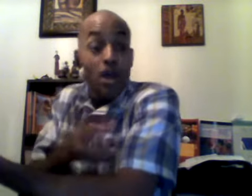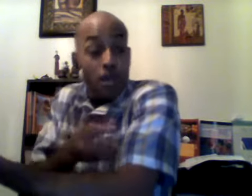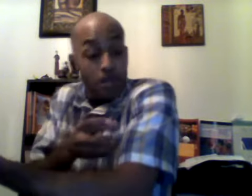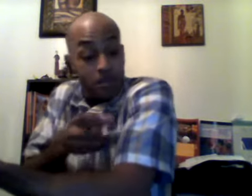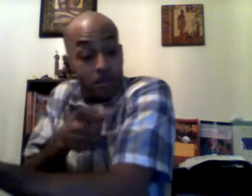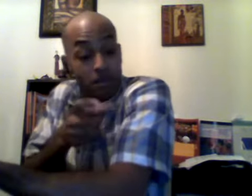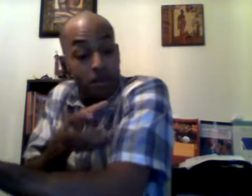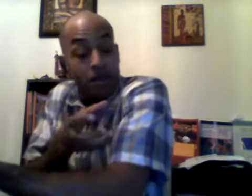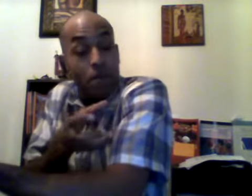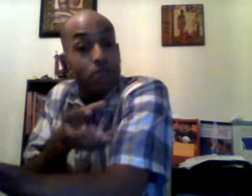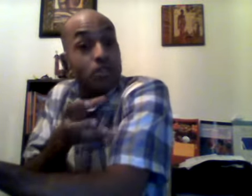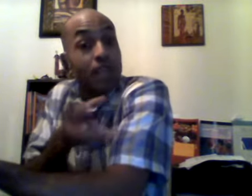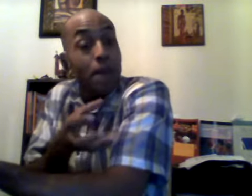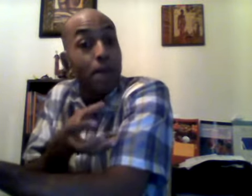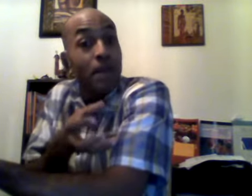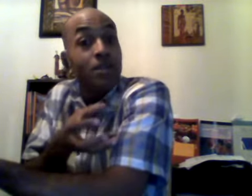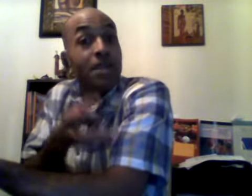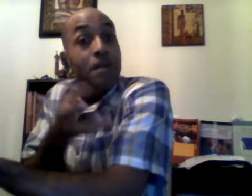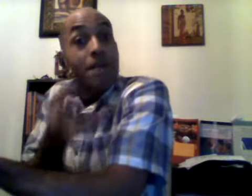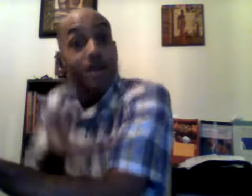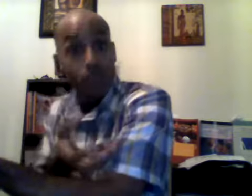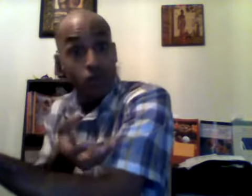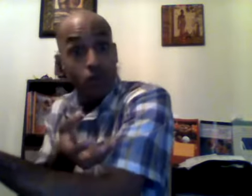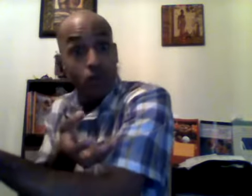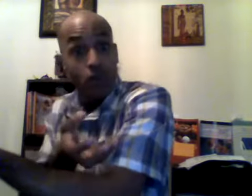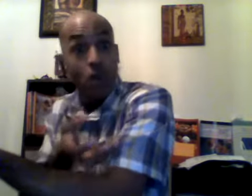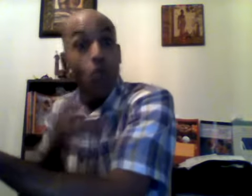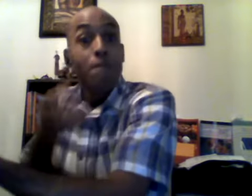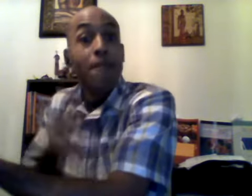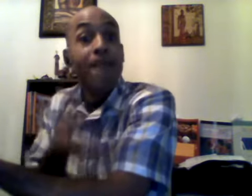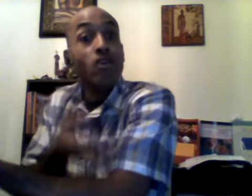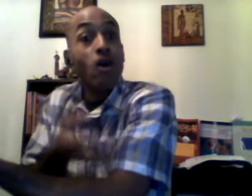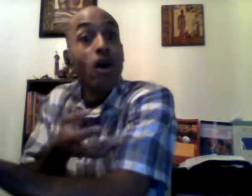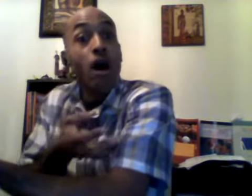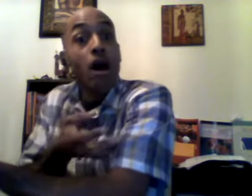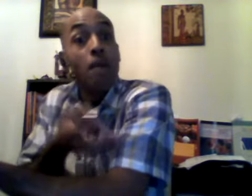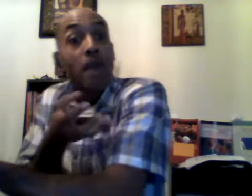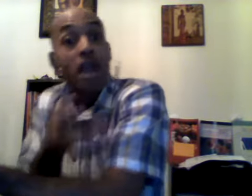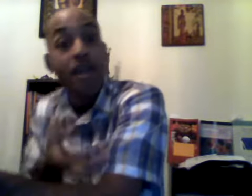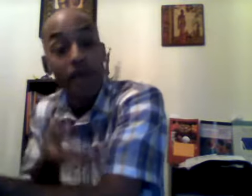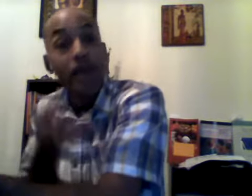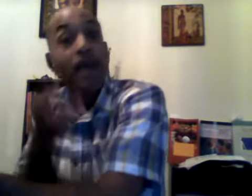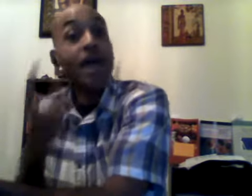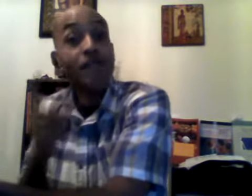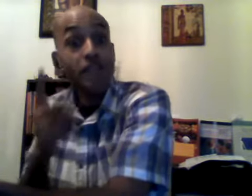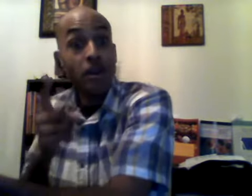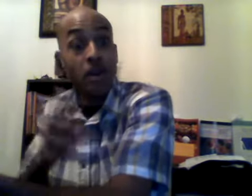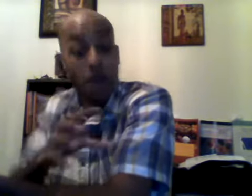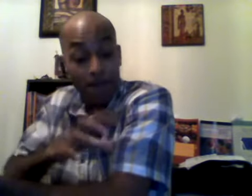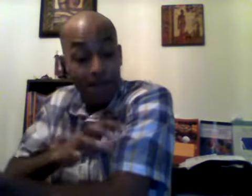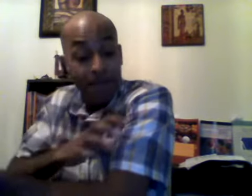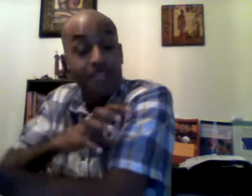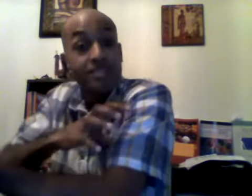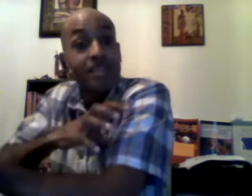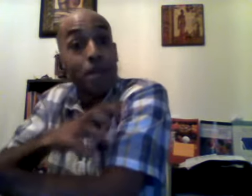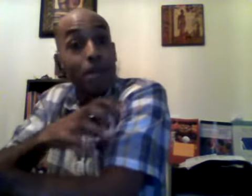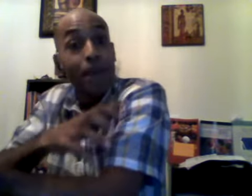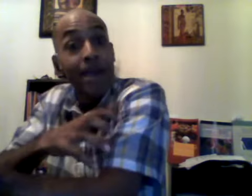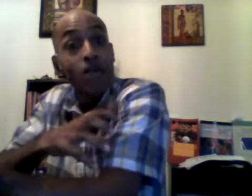can shape building muscle will make your arm hair heavier heavier because that pound